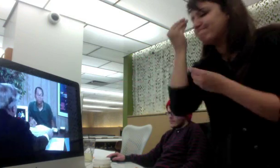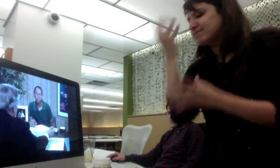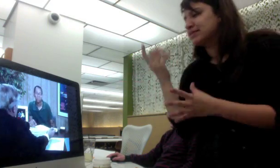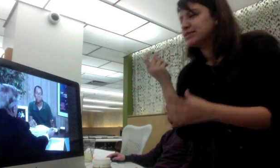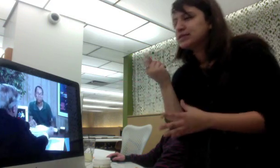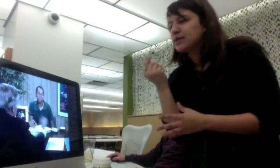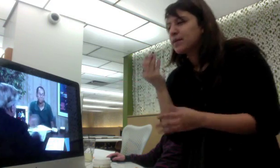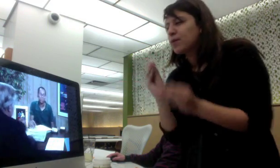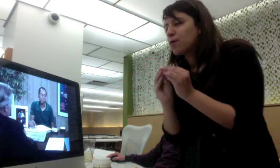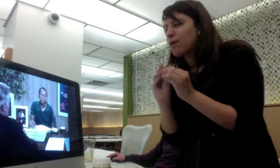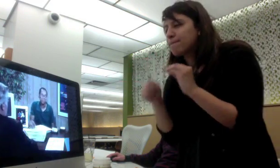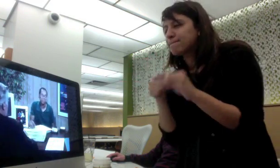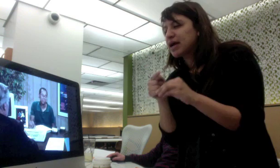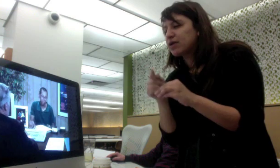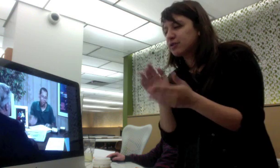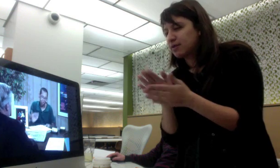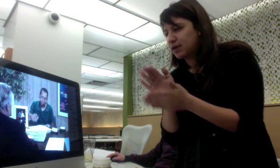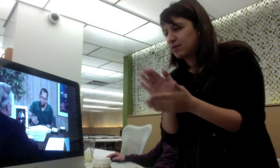about this sheet.